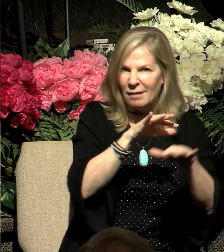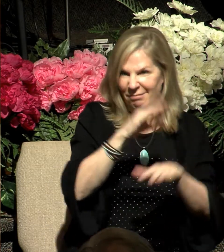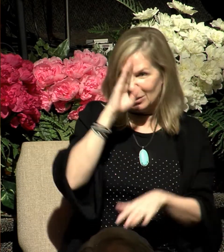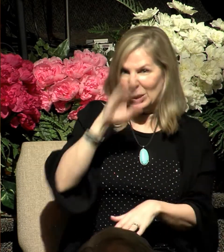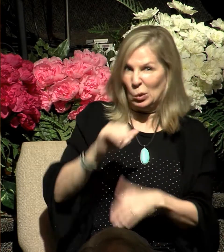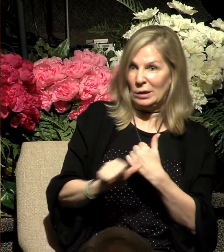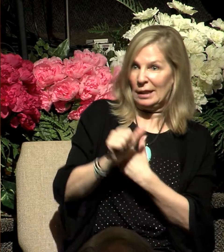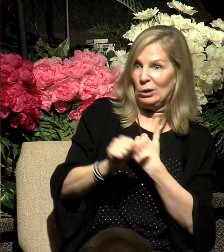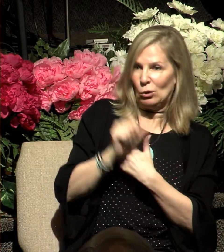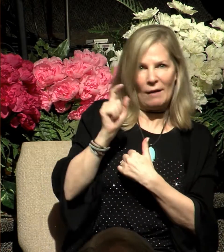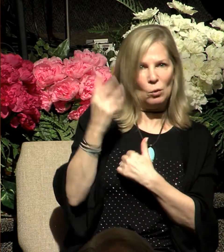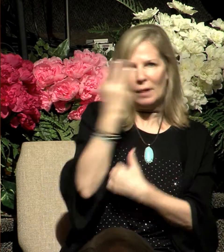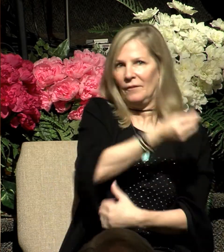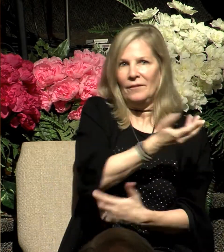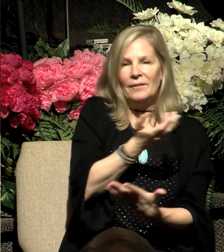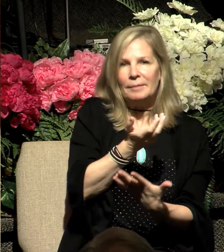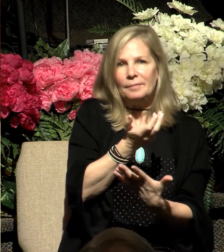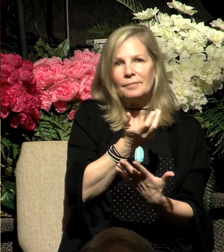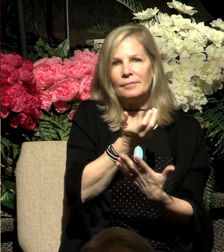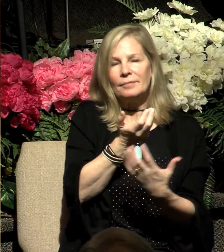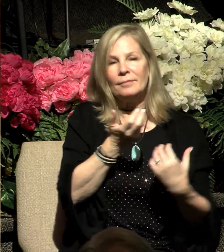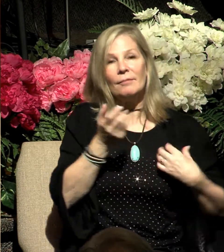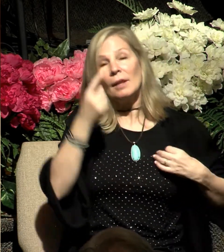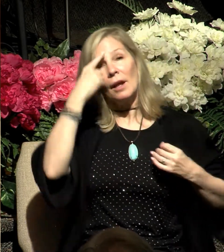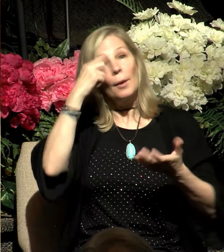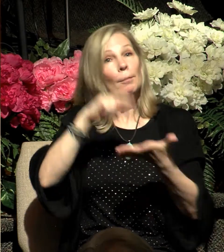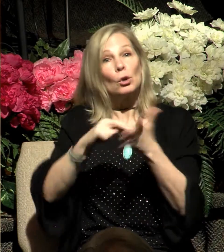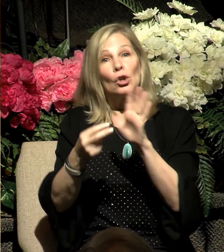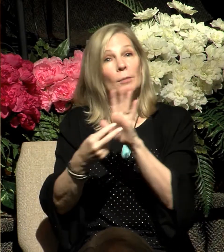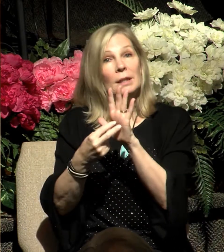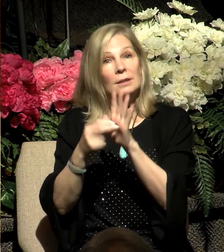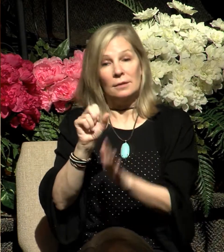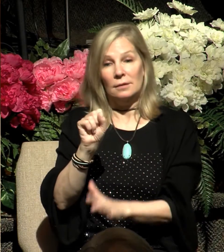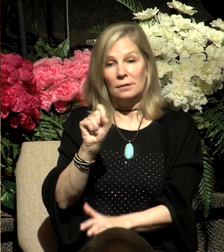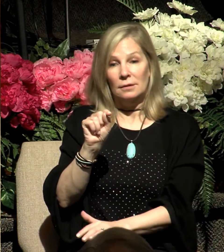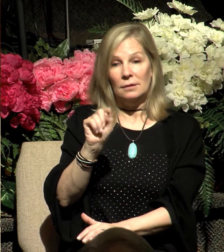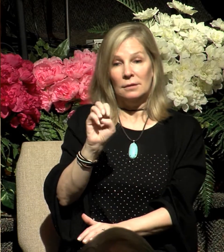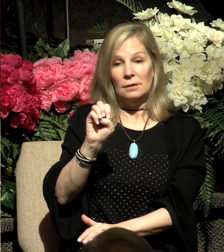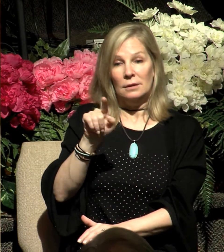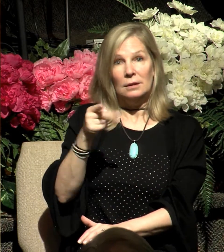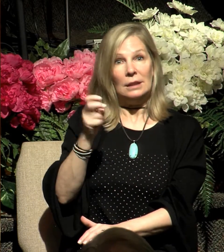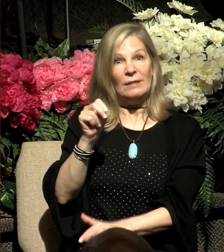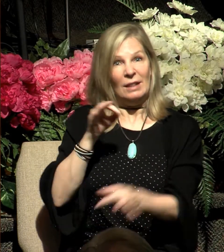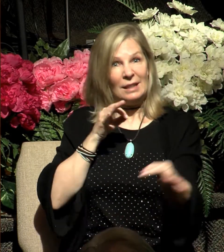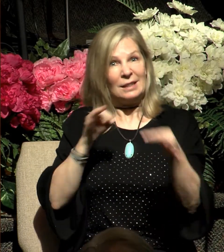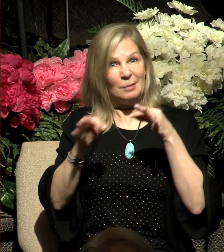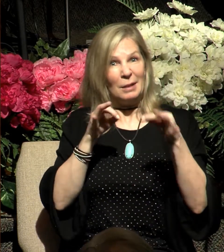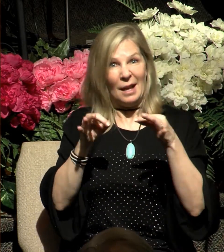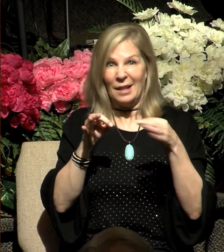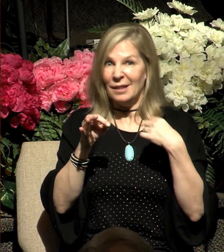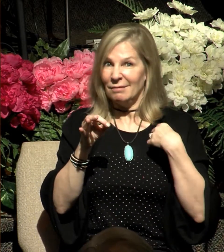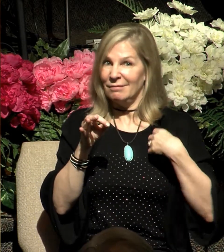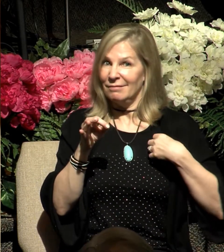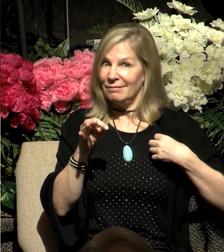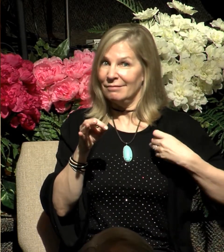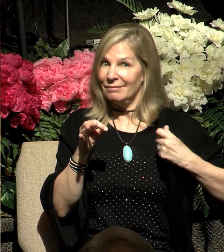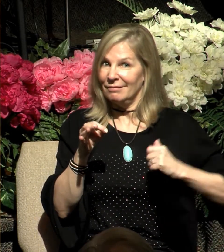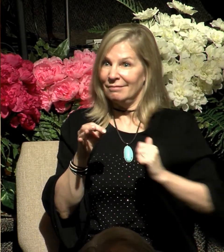had to leave. Now, the primary purpose of Stephen in telling the Sanhedrin about these two incidents is to make the